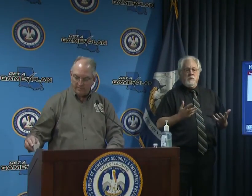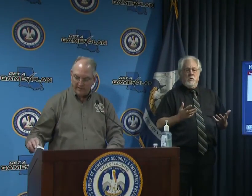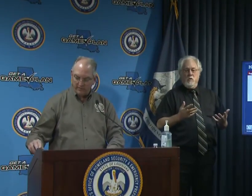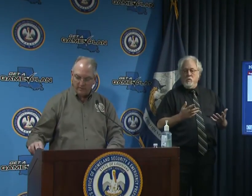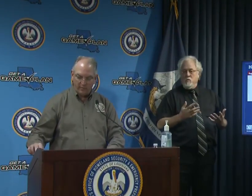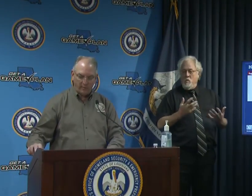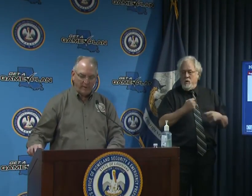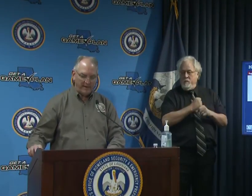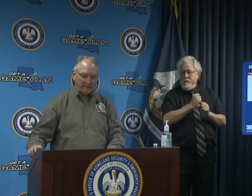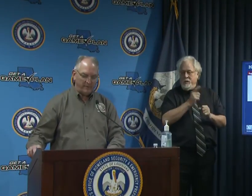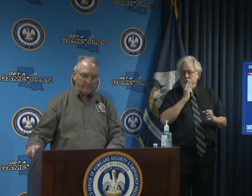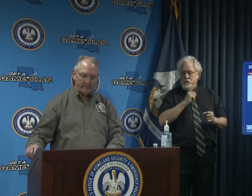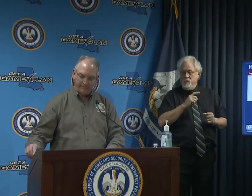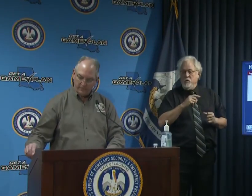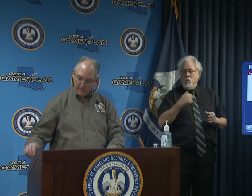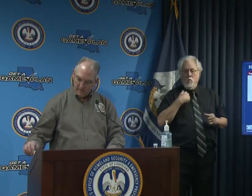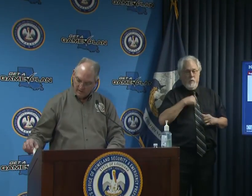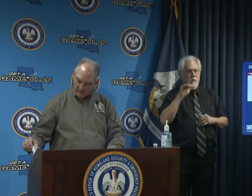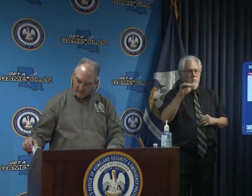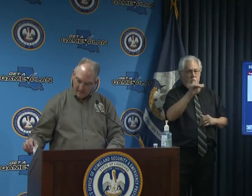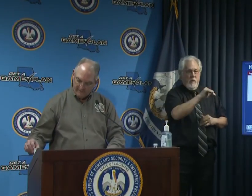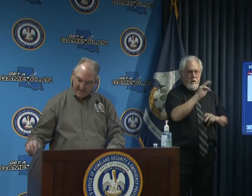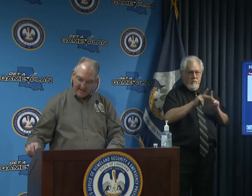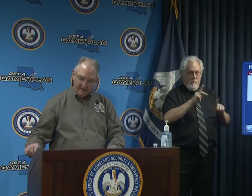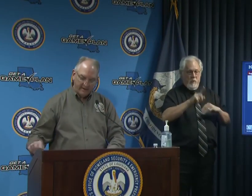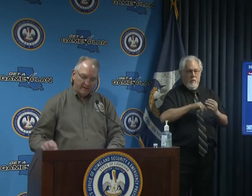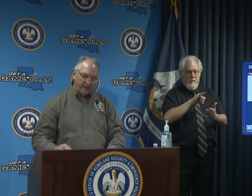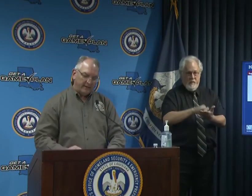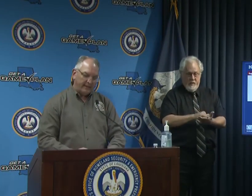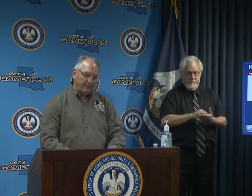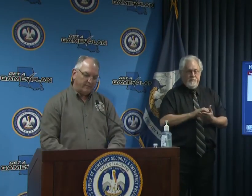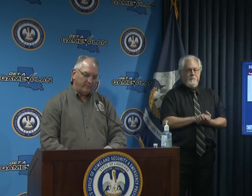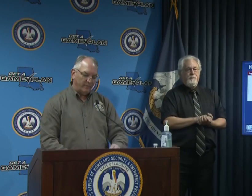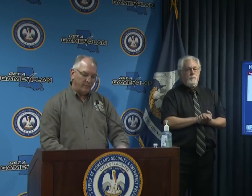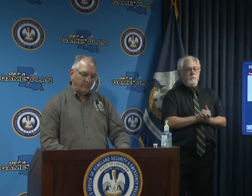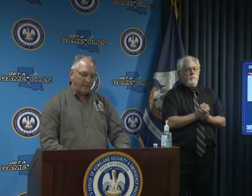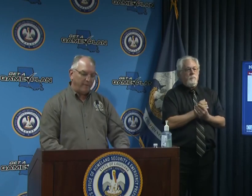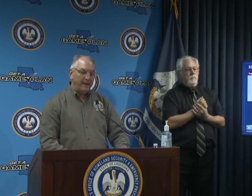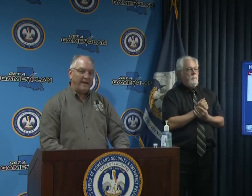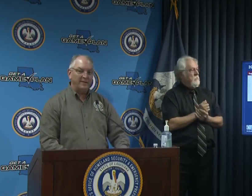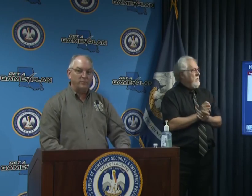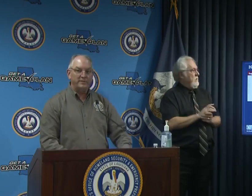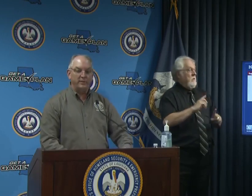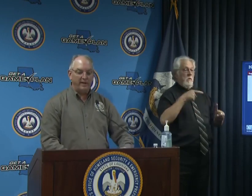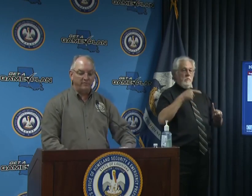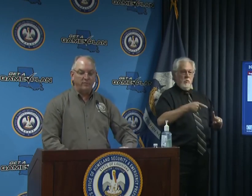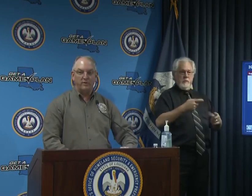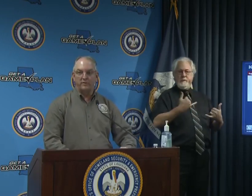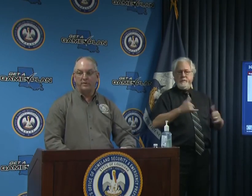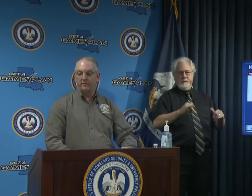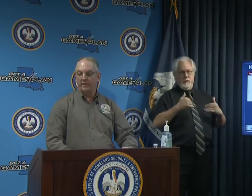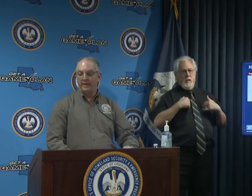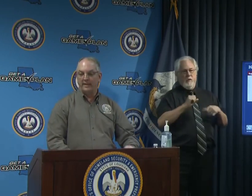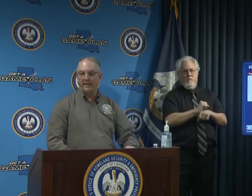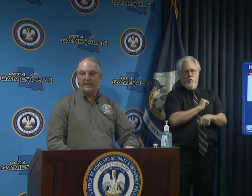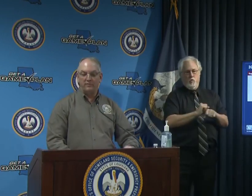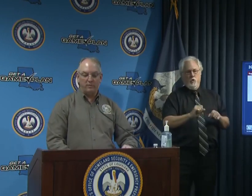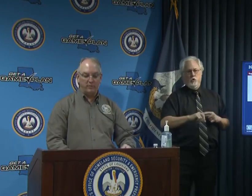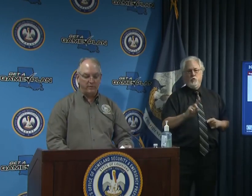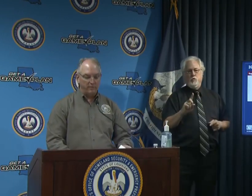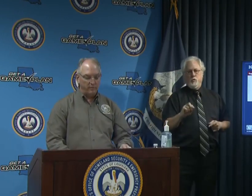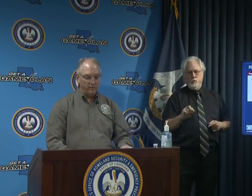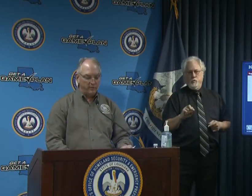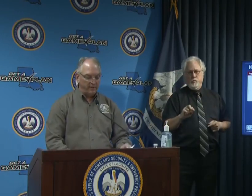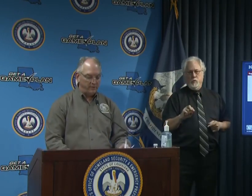wanted to to make sure that we're reminding people uh of that now bottom line is we still have some work to do and and